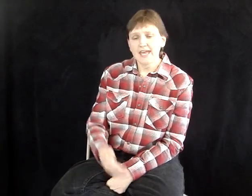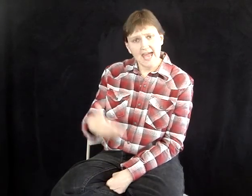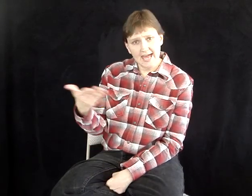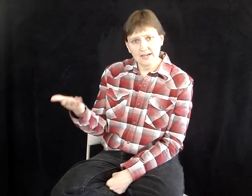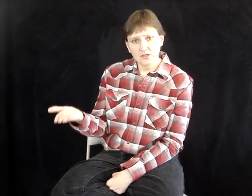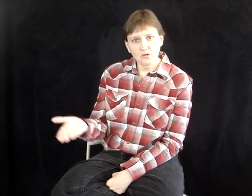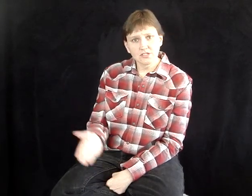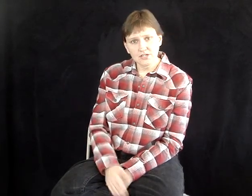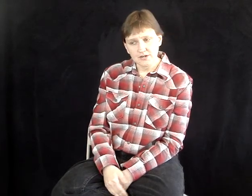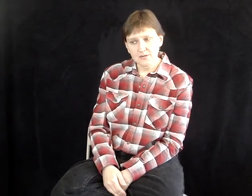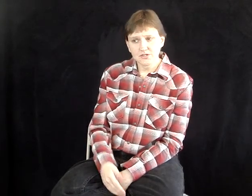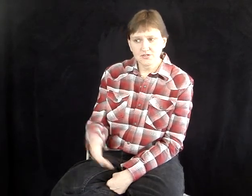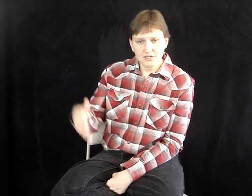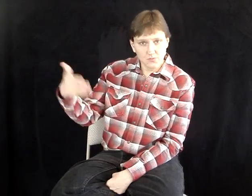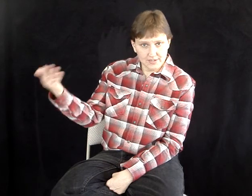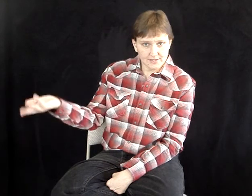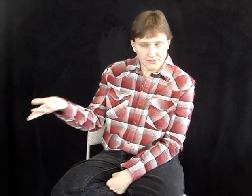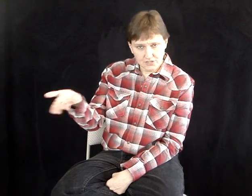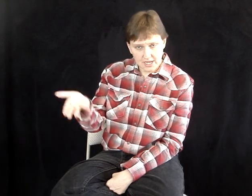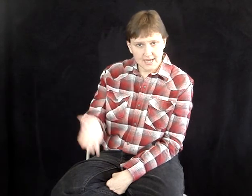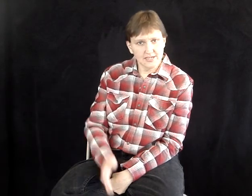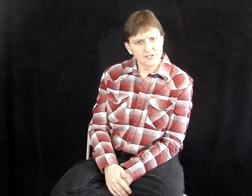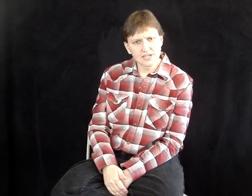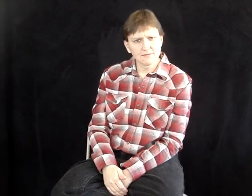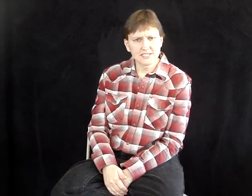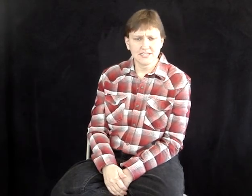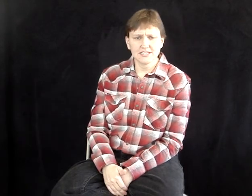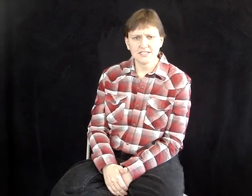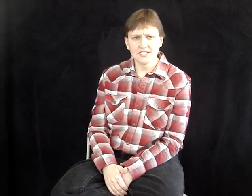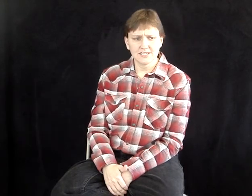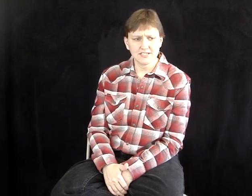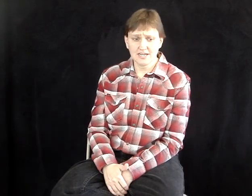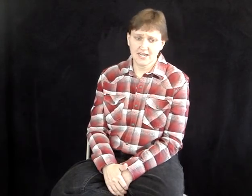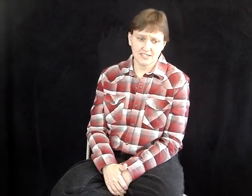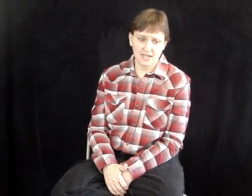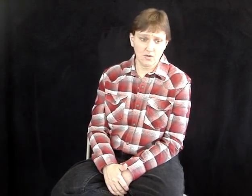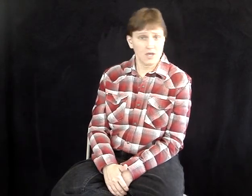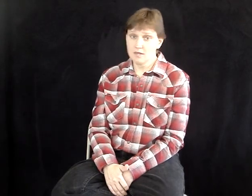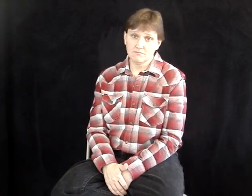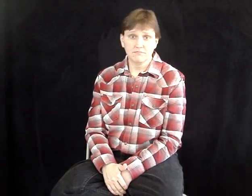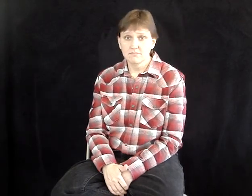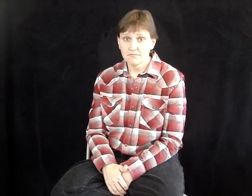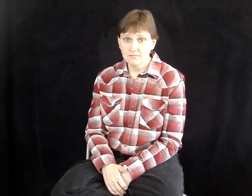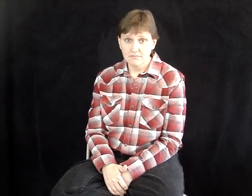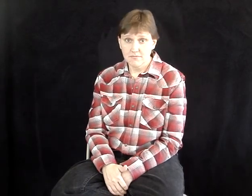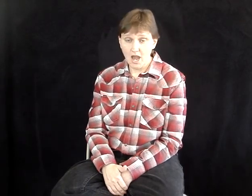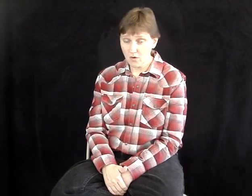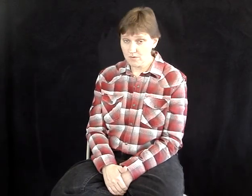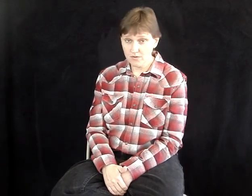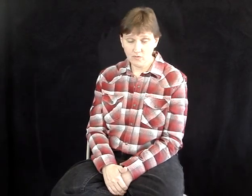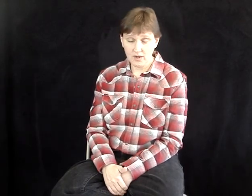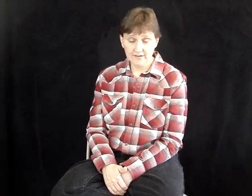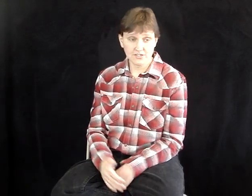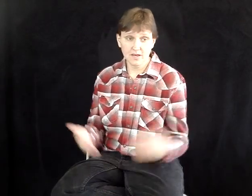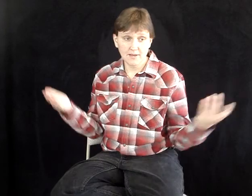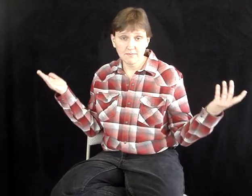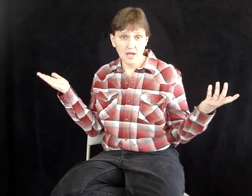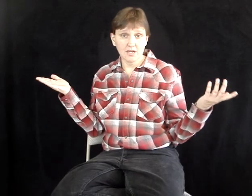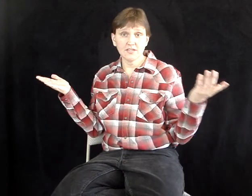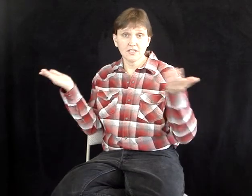they had a local attorney, which is their realtor's son, send me a cease and desist, and I said, okay, I'll remove whatever's on my blog that